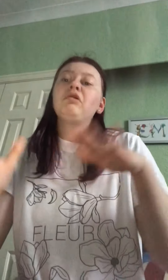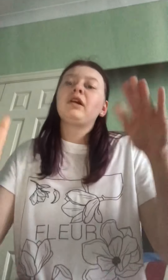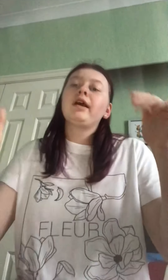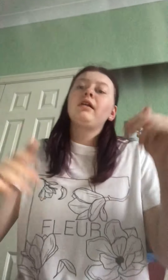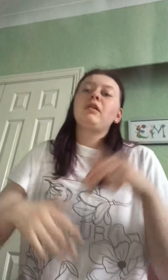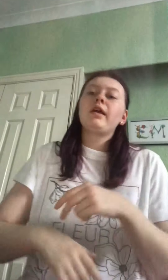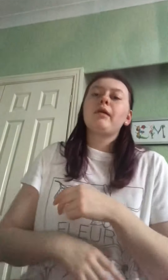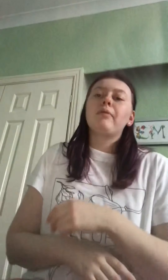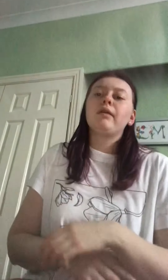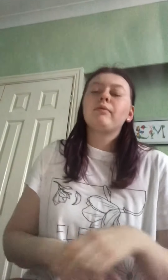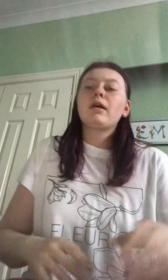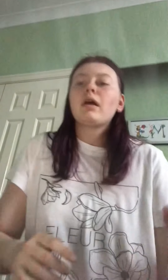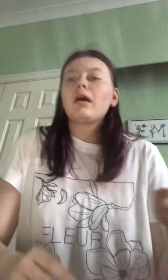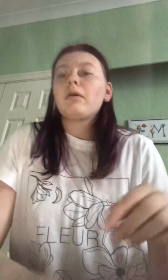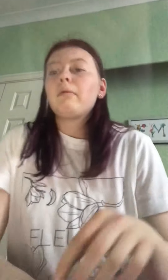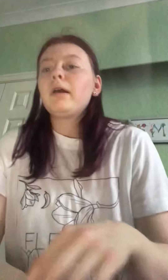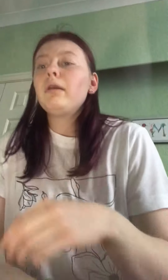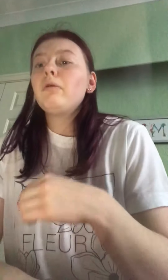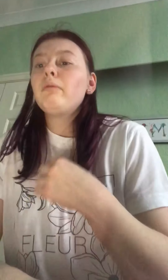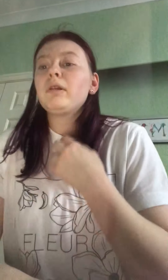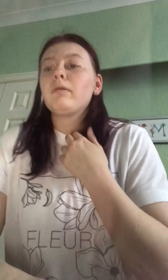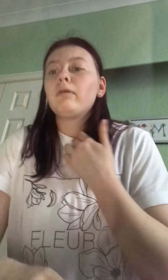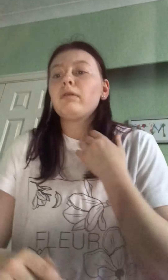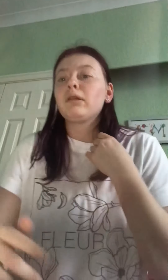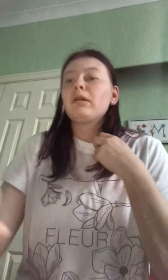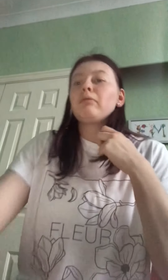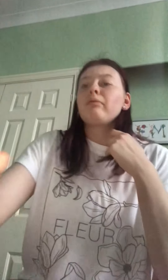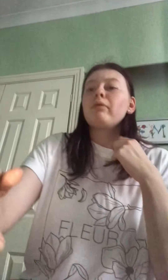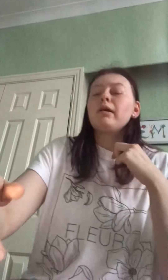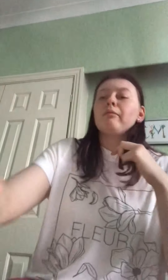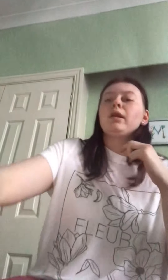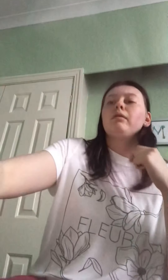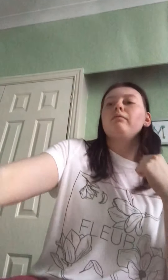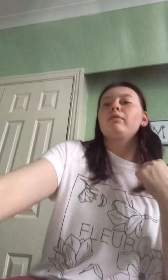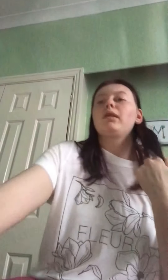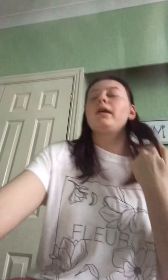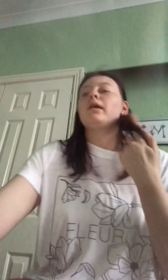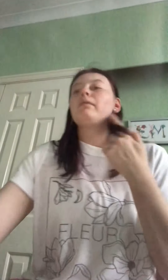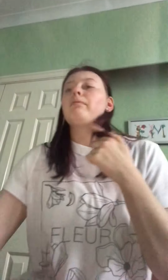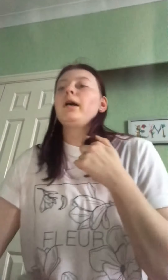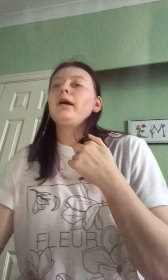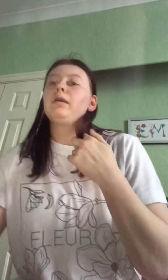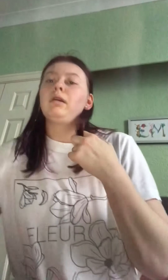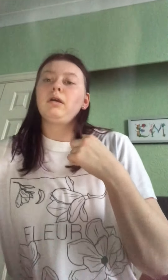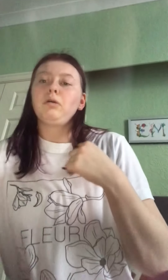that can take me, I know that you break me. Say it right now. now.